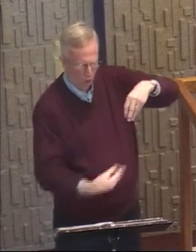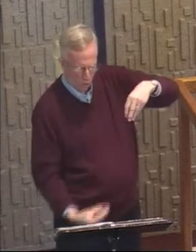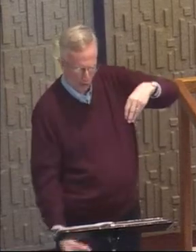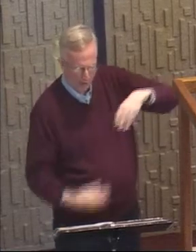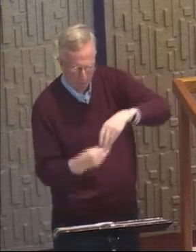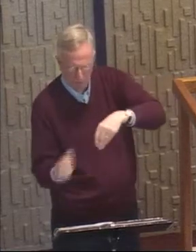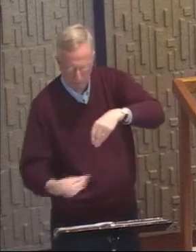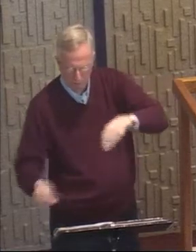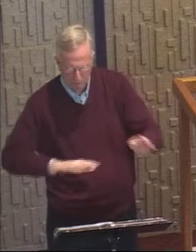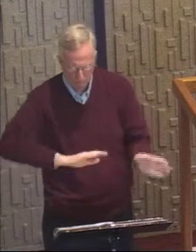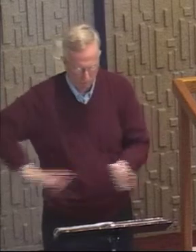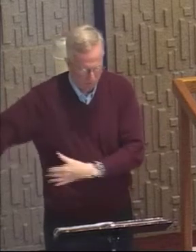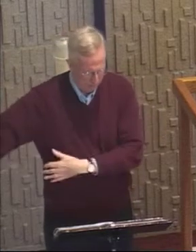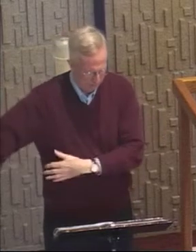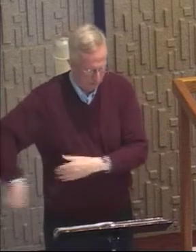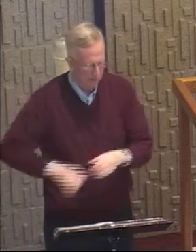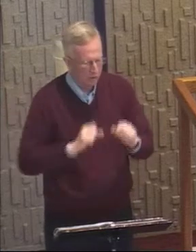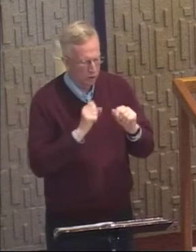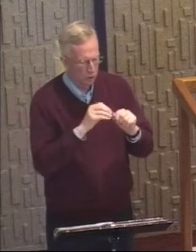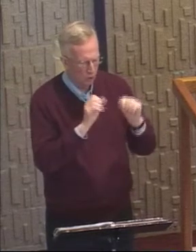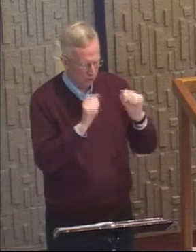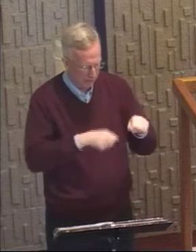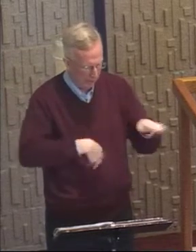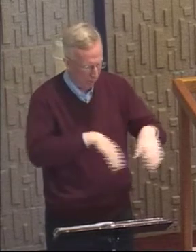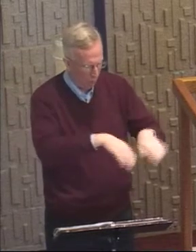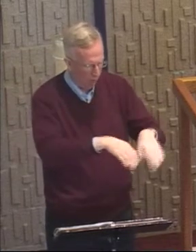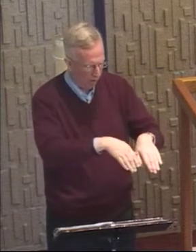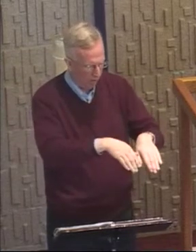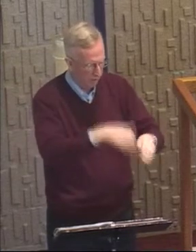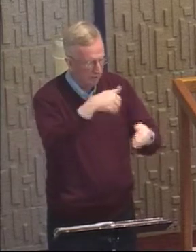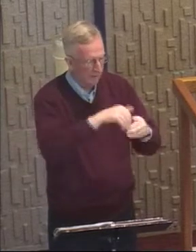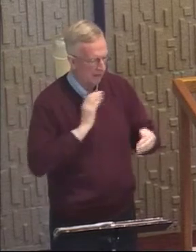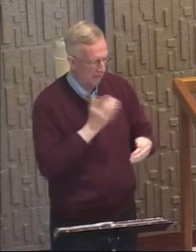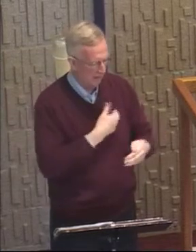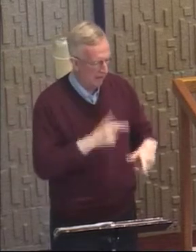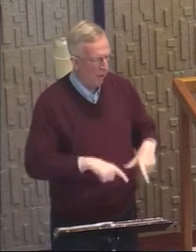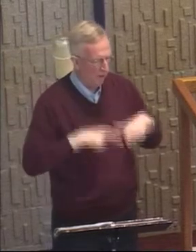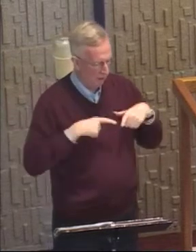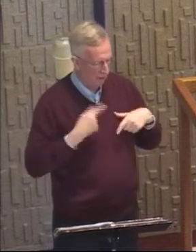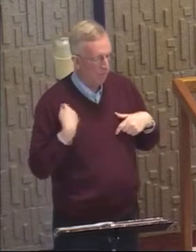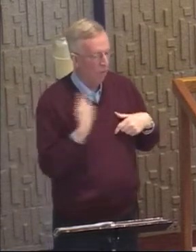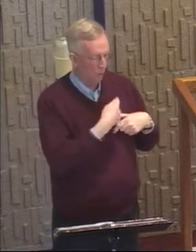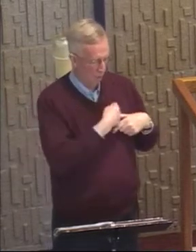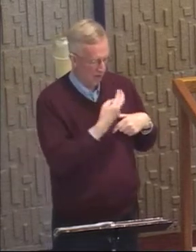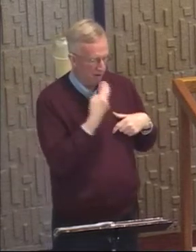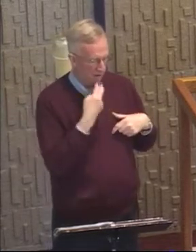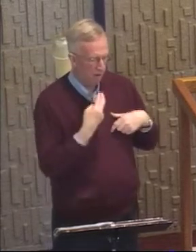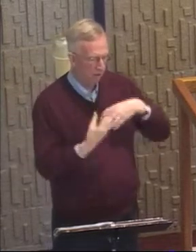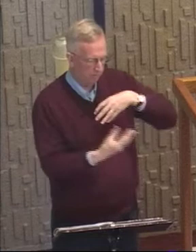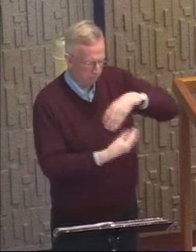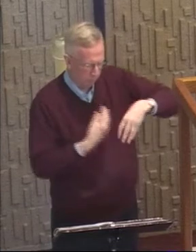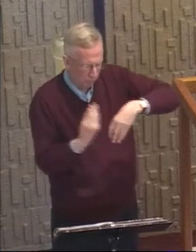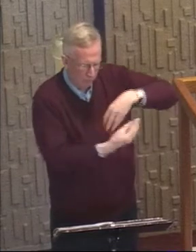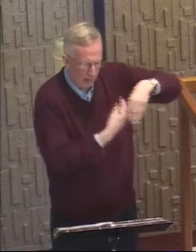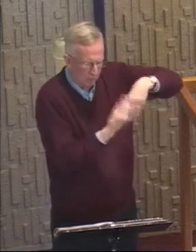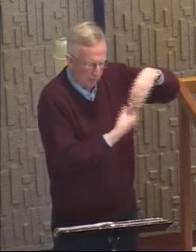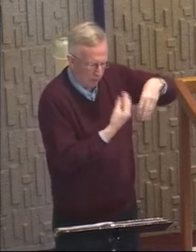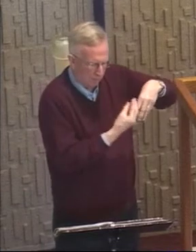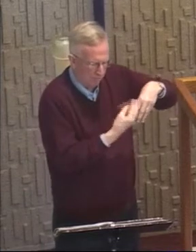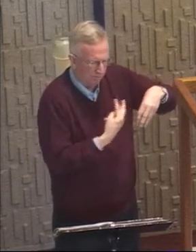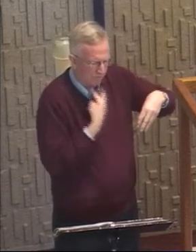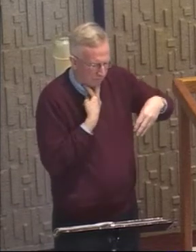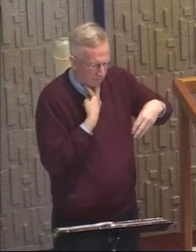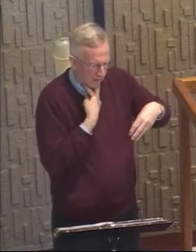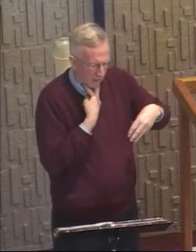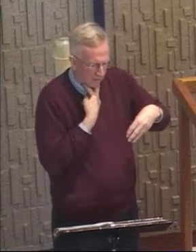our spiritual life, oftentimes we can be bound up or tied up by certain sin. And Lent is a great